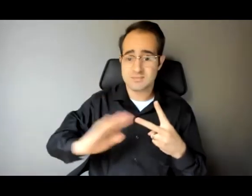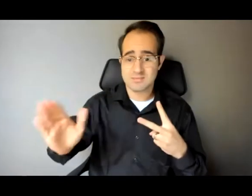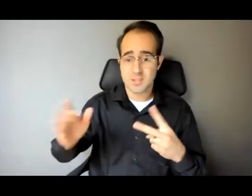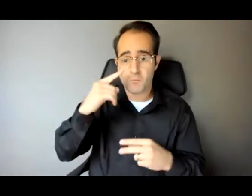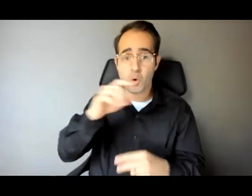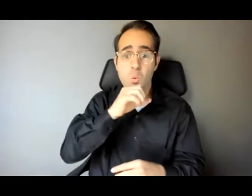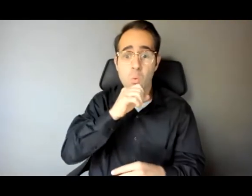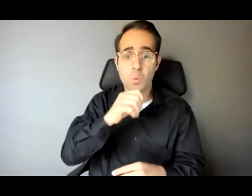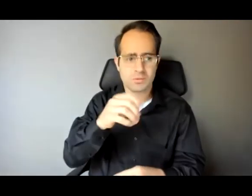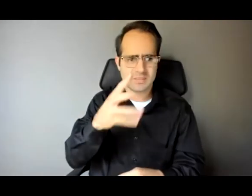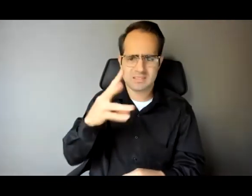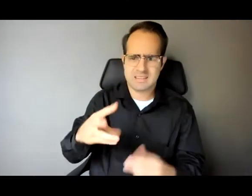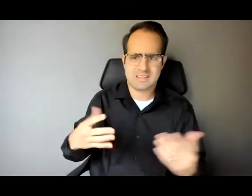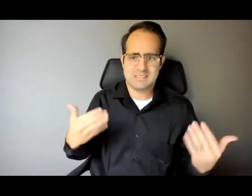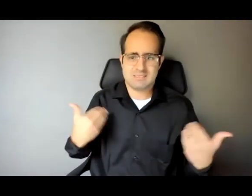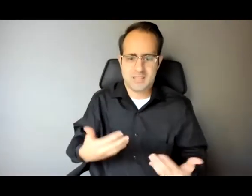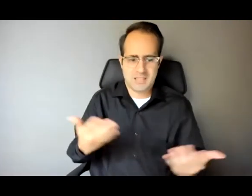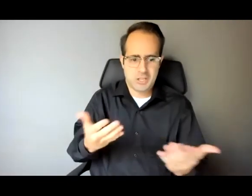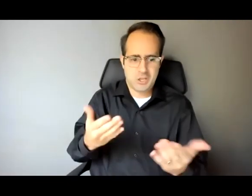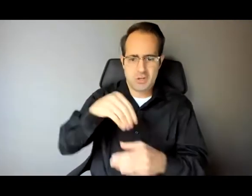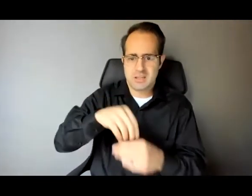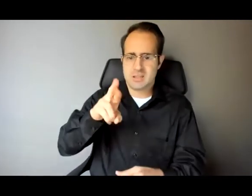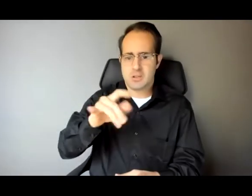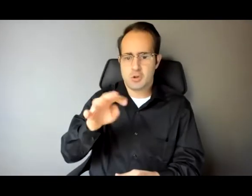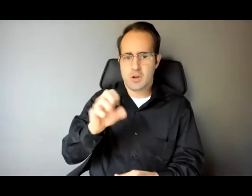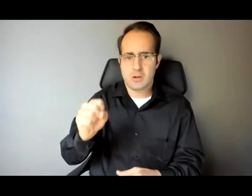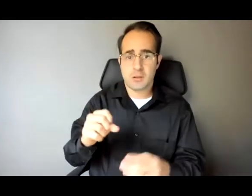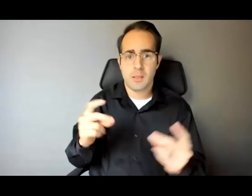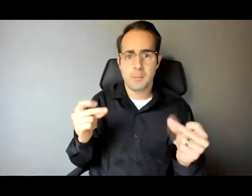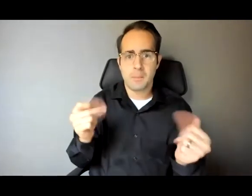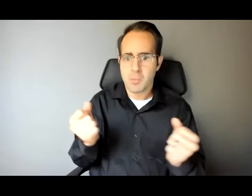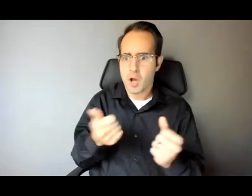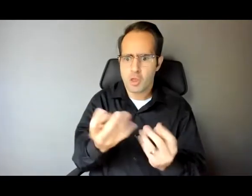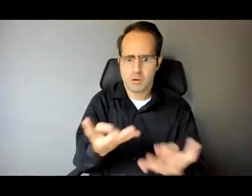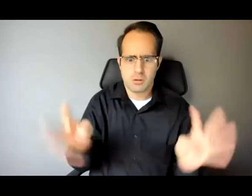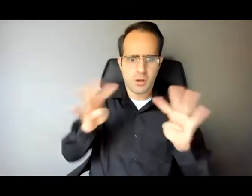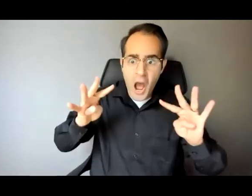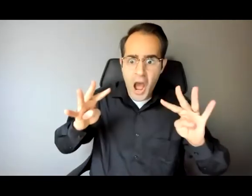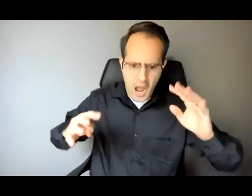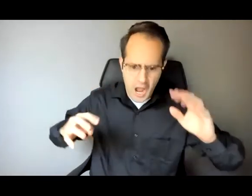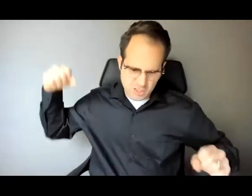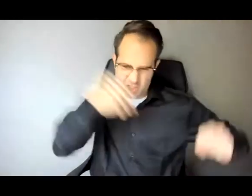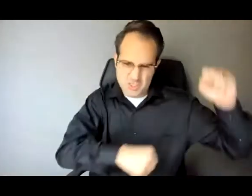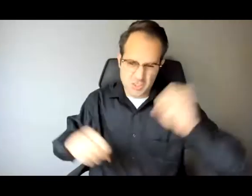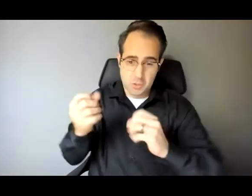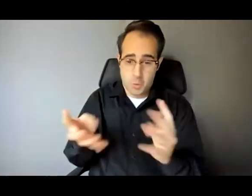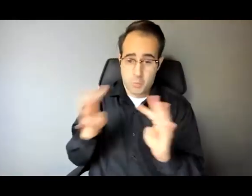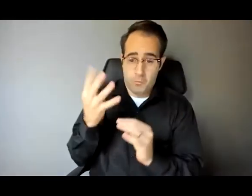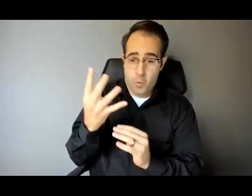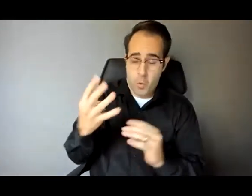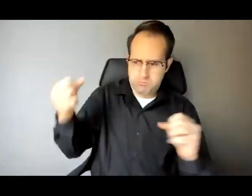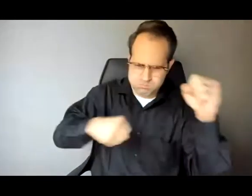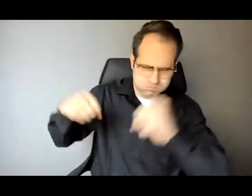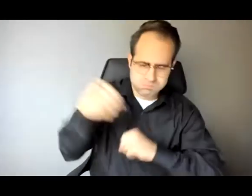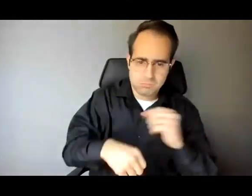Within seconds, the cell just erupted as four or five other boys jumped on top of me and began kicking and throwing punches. I quickly